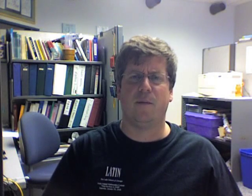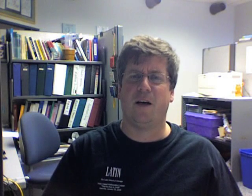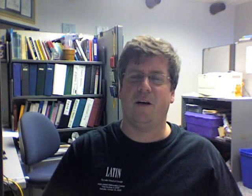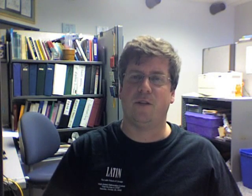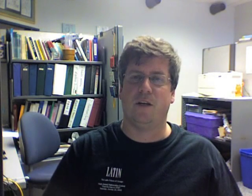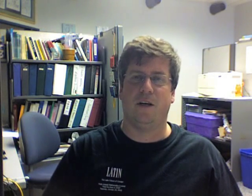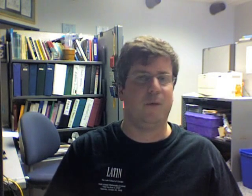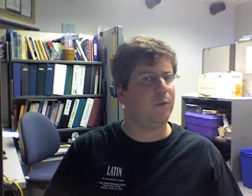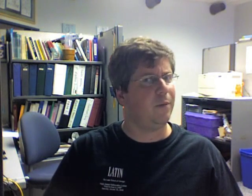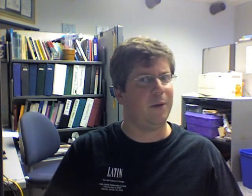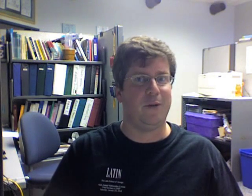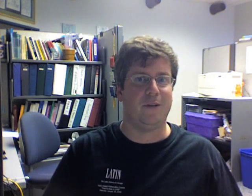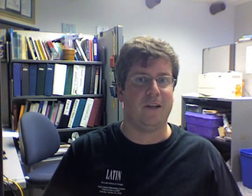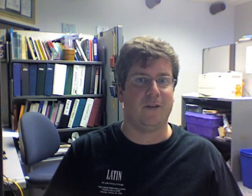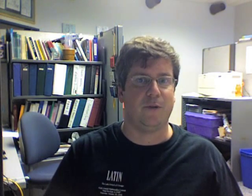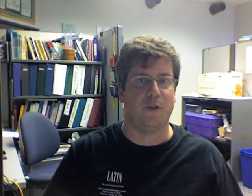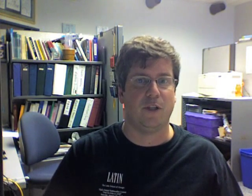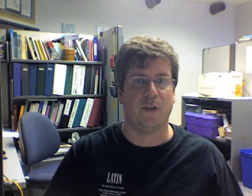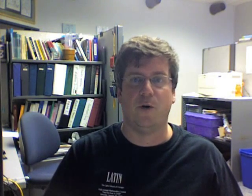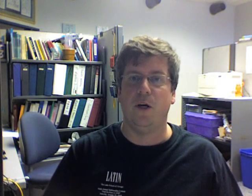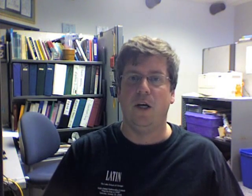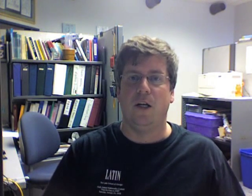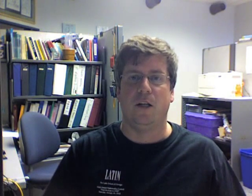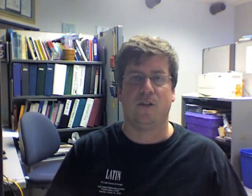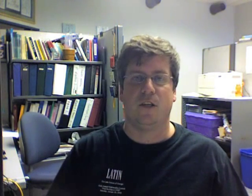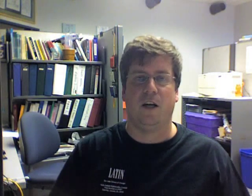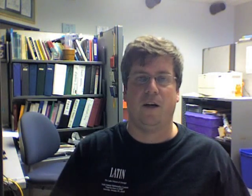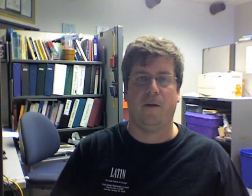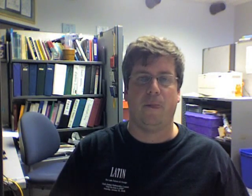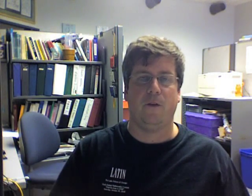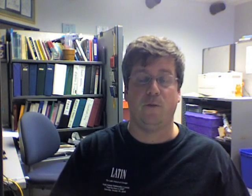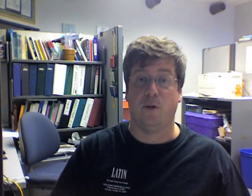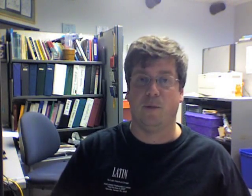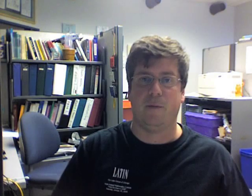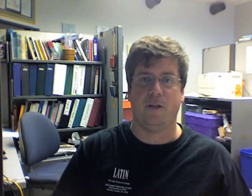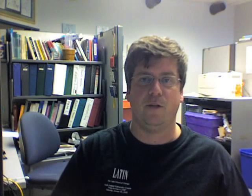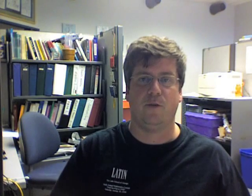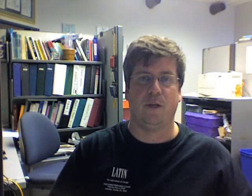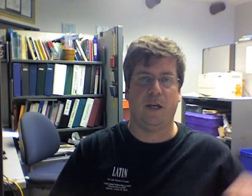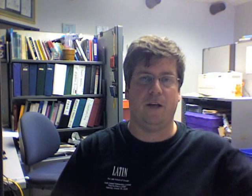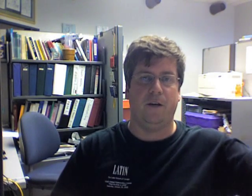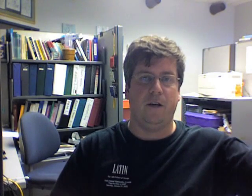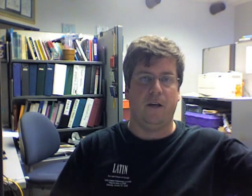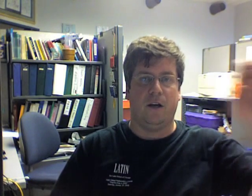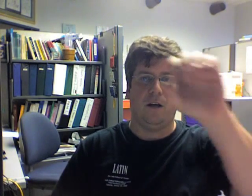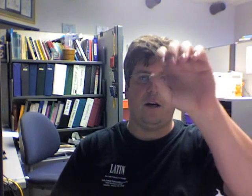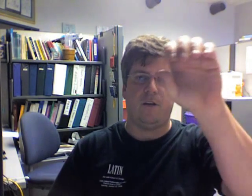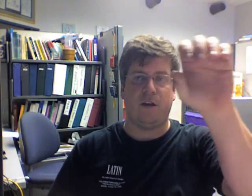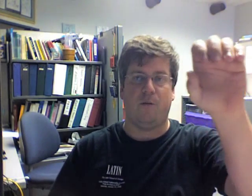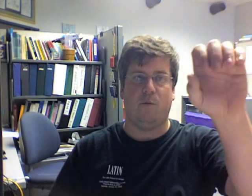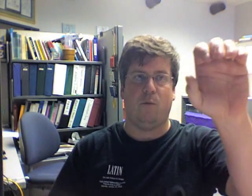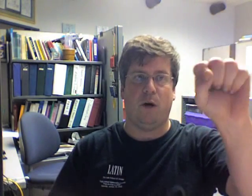about, multiplying by 1 is not so interesting. So let's, uh, do multiplying by 2. So again, uh, I've got 1,